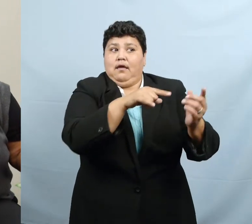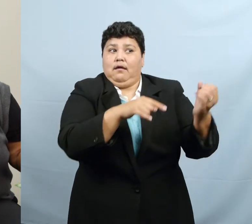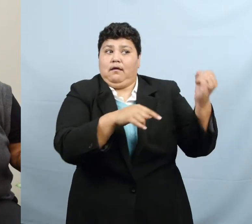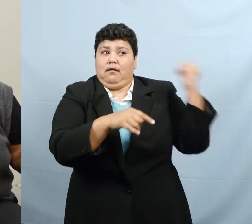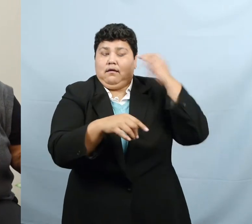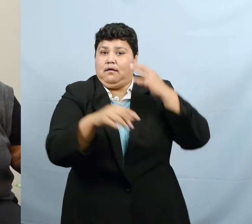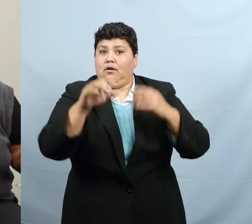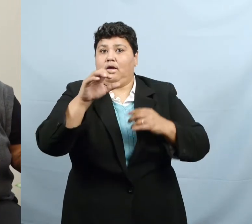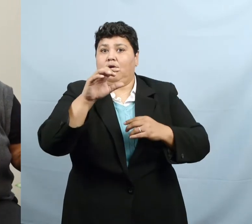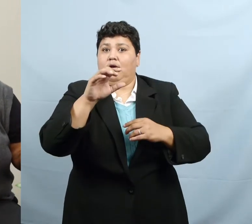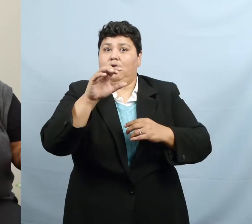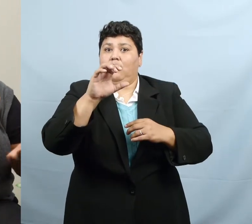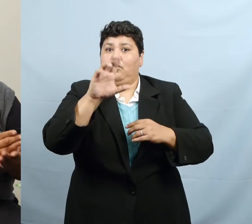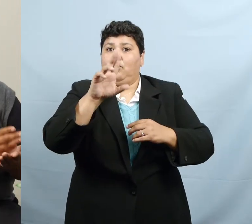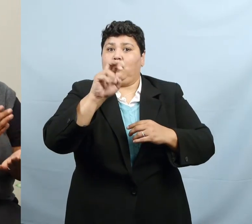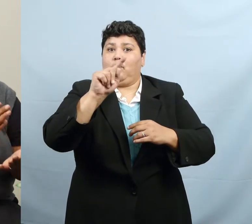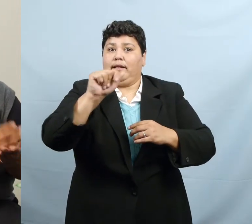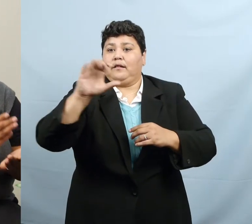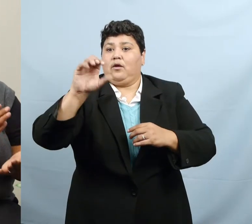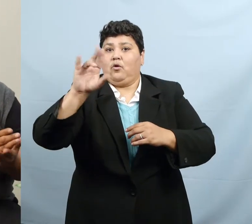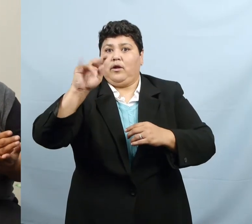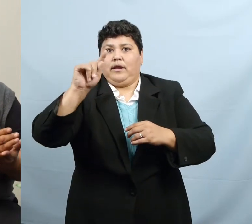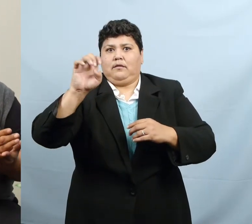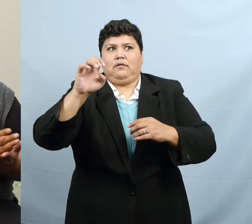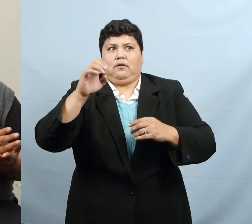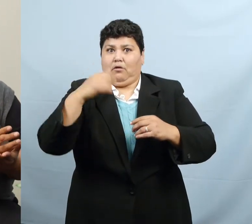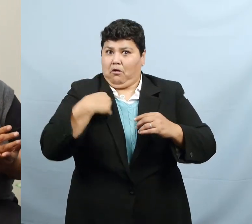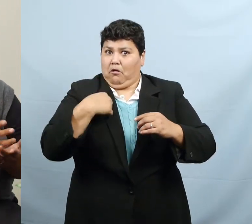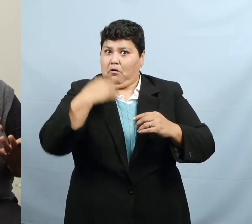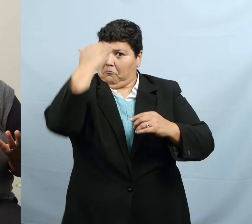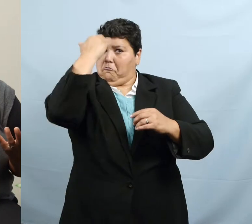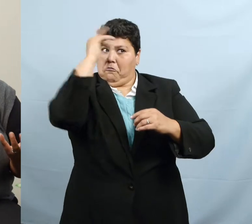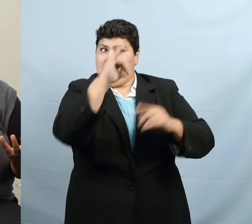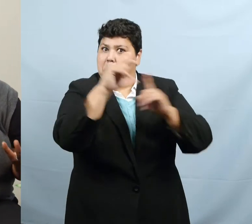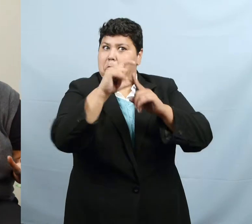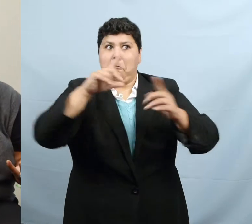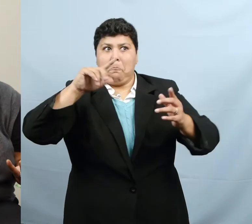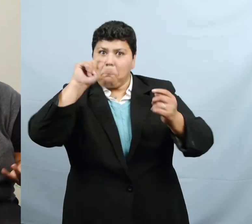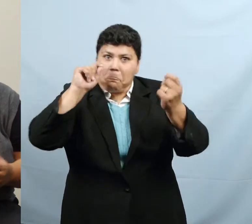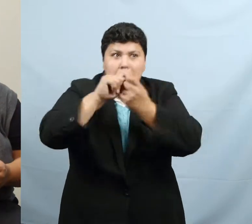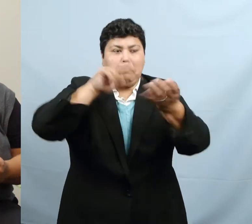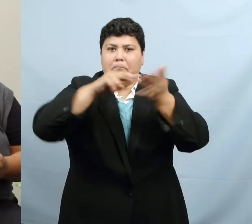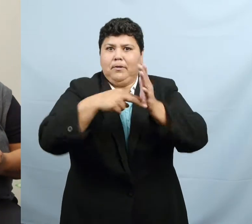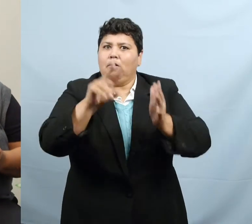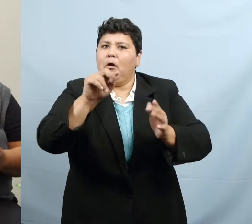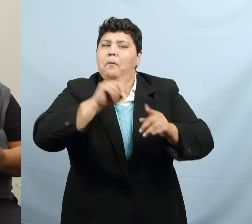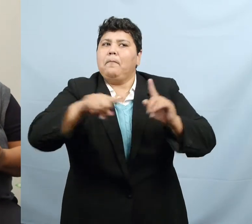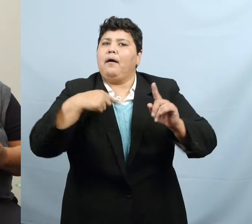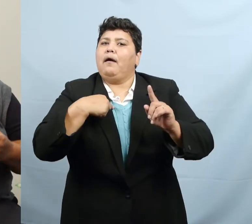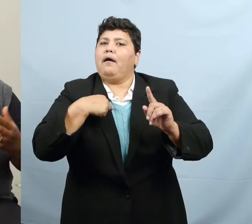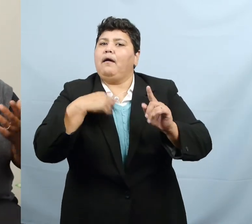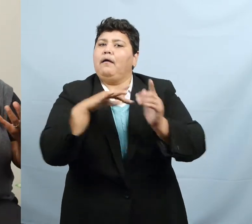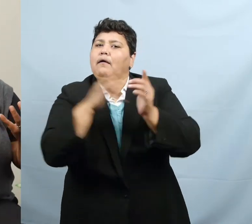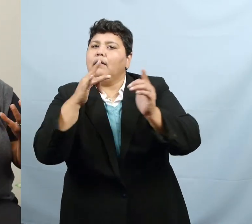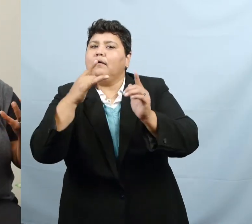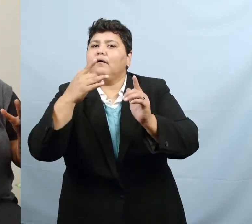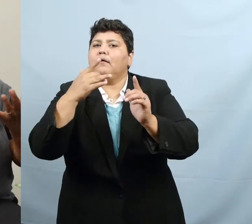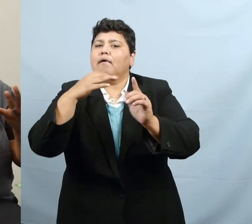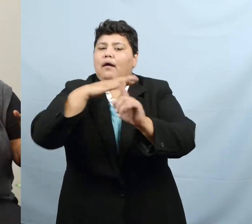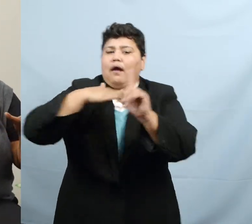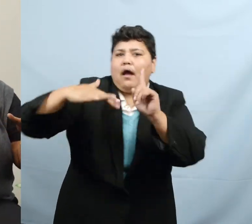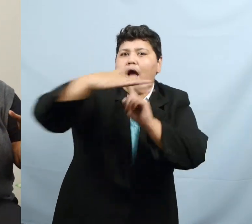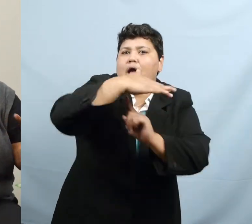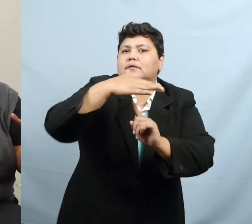I did not know what exactly cuenta corriente meant. So I kind of used context clues. I used,